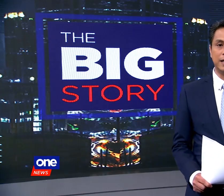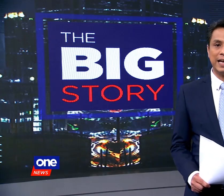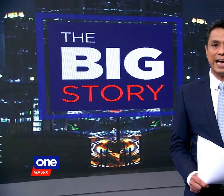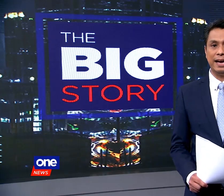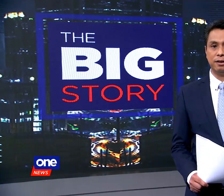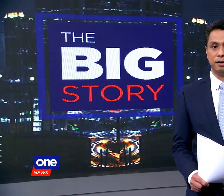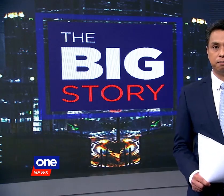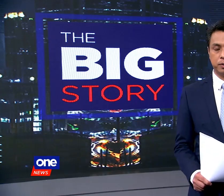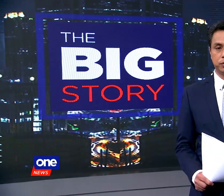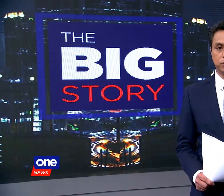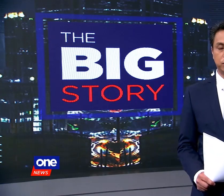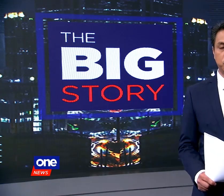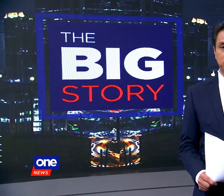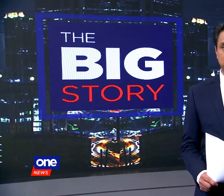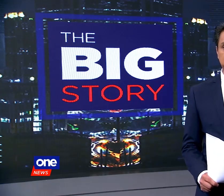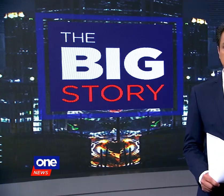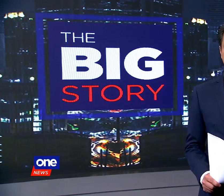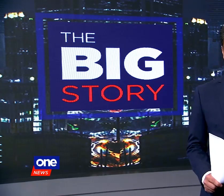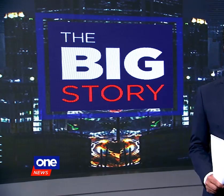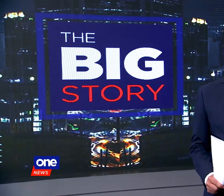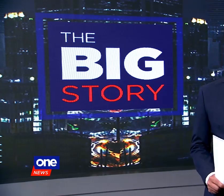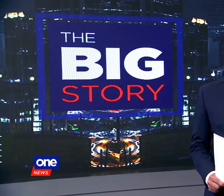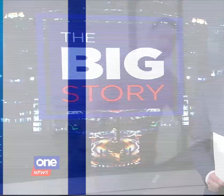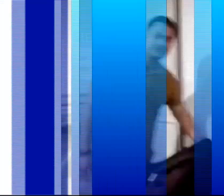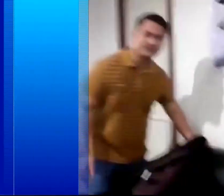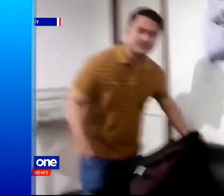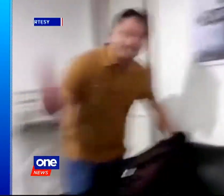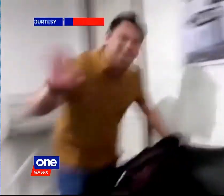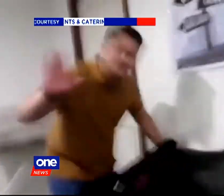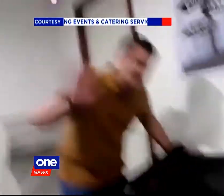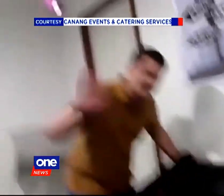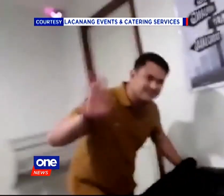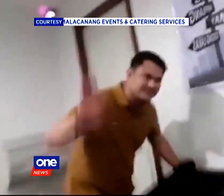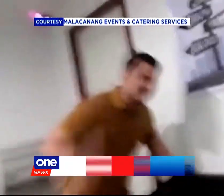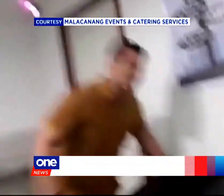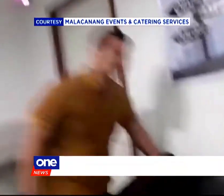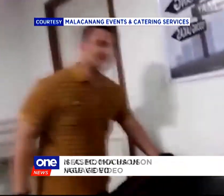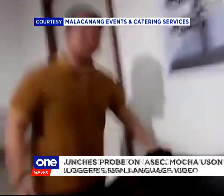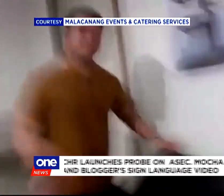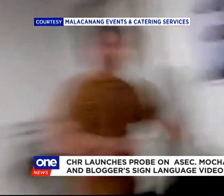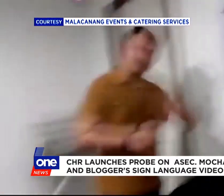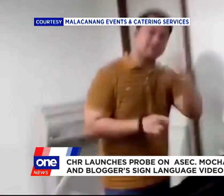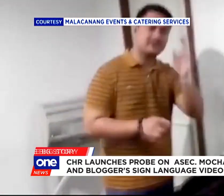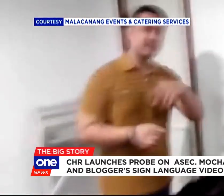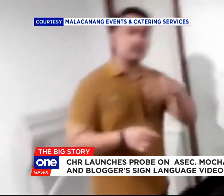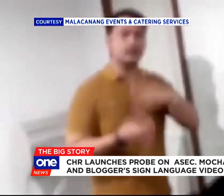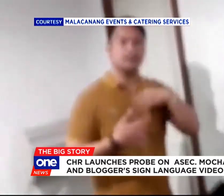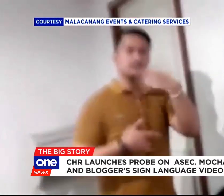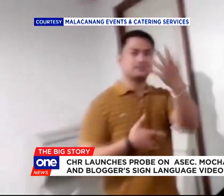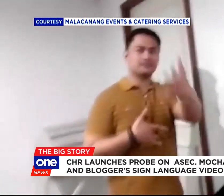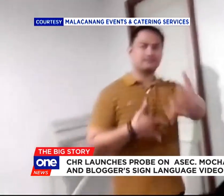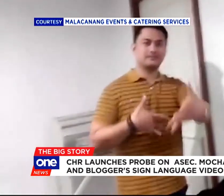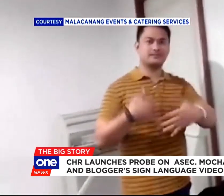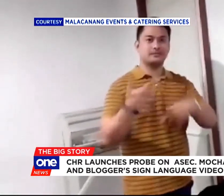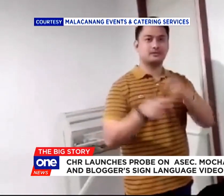angered persons with disabilities. The CHR launched the probe after the Philippine Federation of the Deaf lodged the complaint.